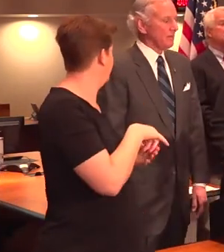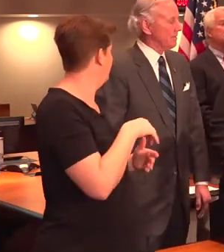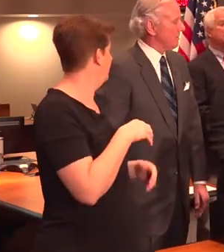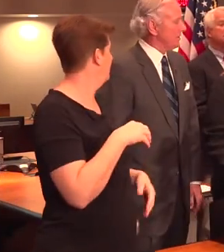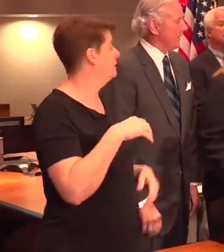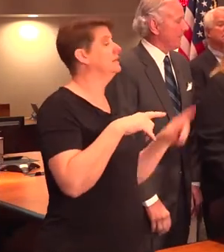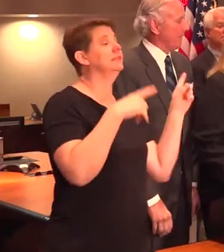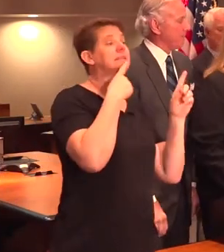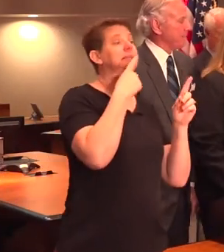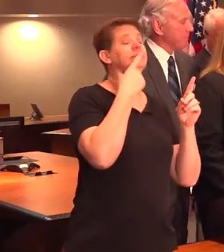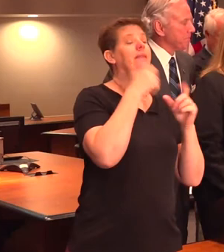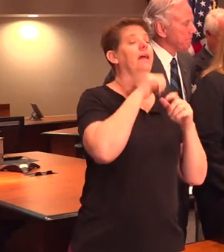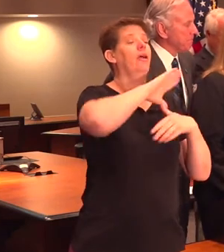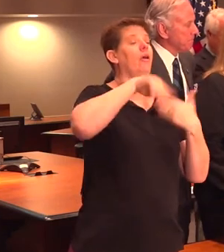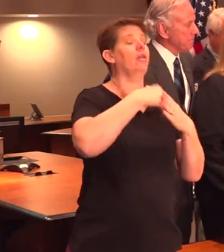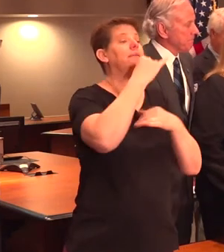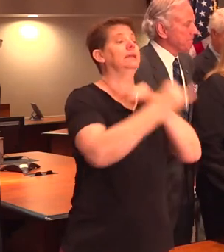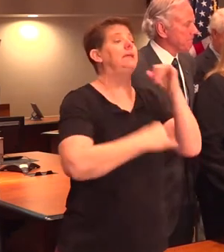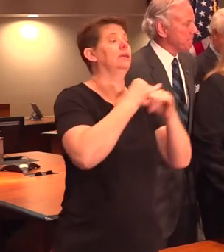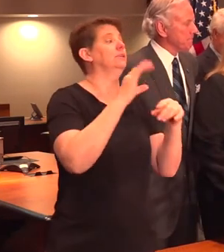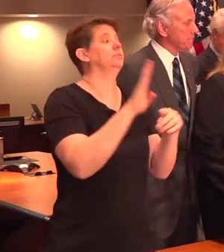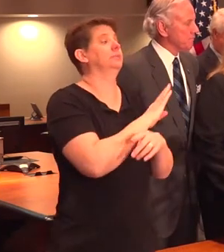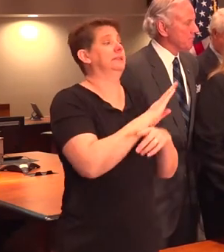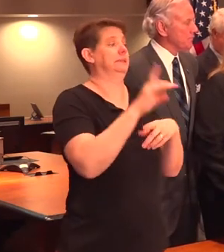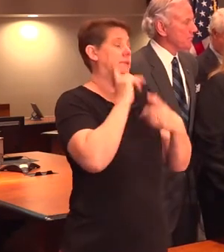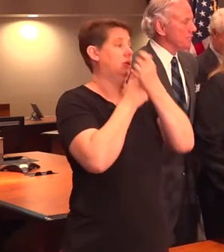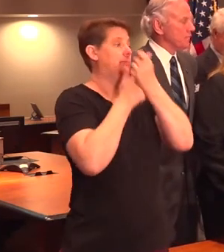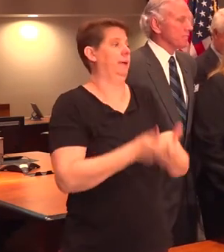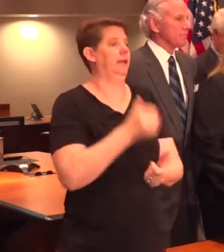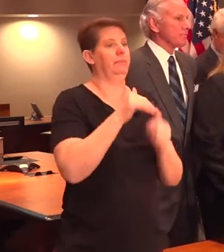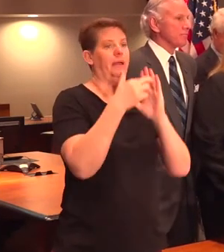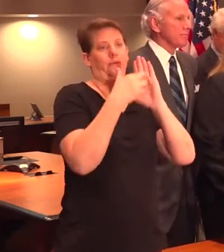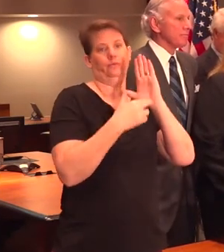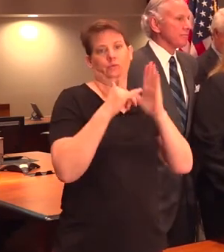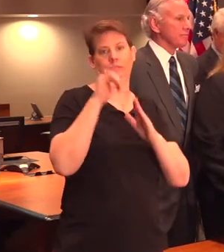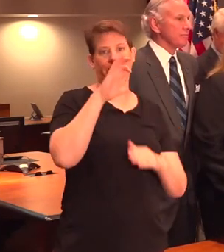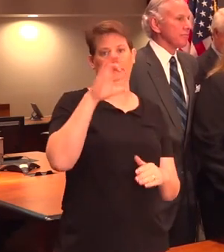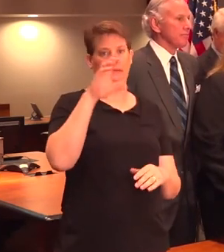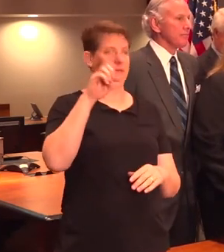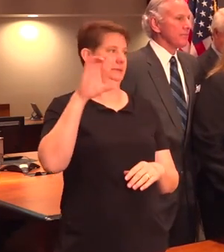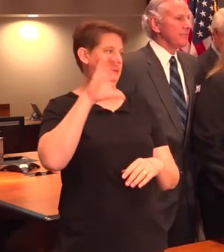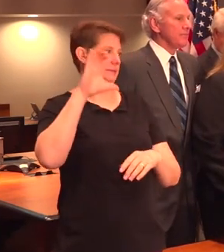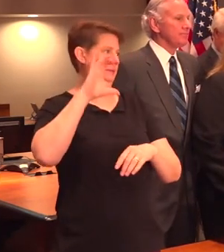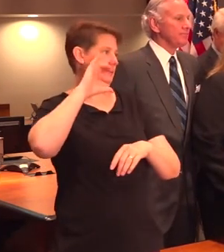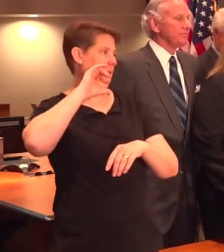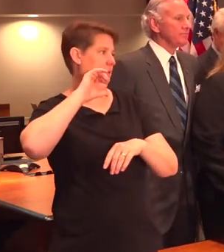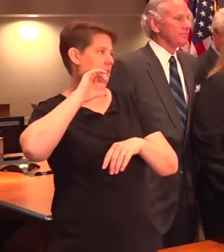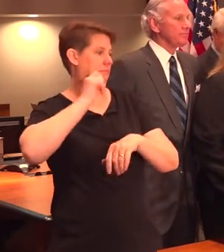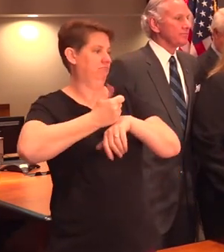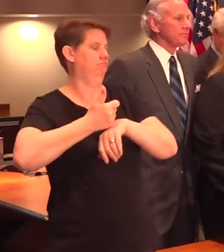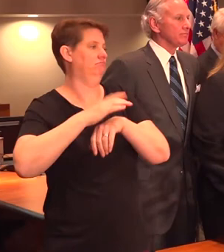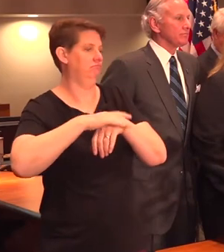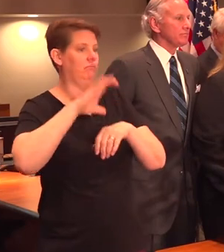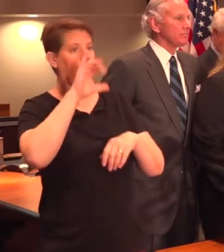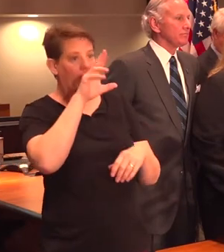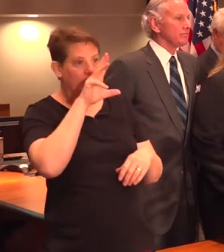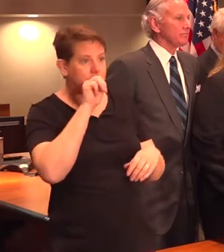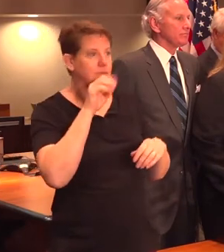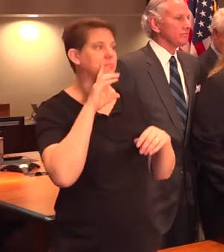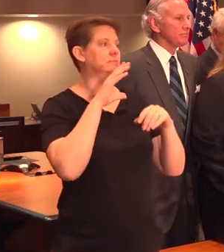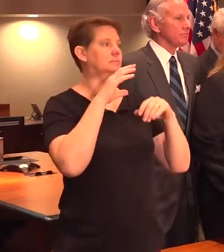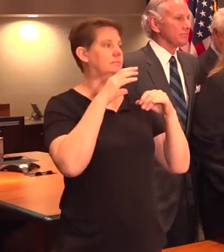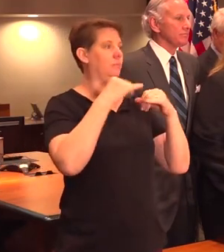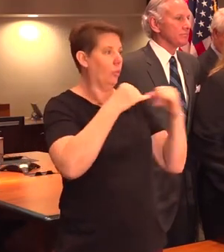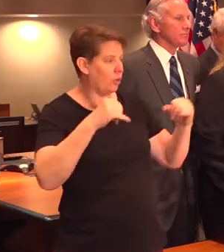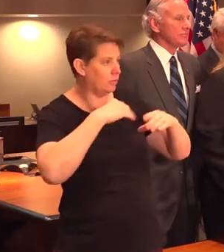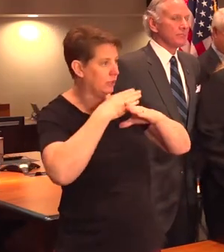He said that all of the international businesses are abiding by the rules that the CDC and Customs and Water Protection and the State Department